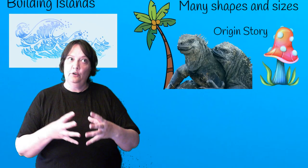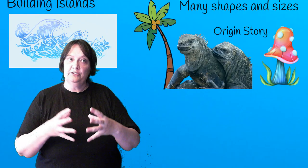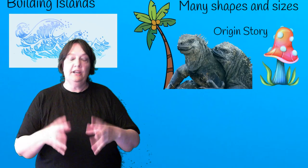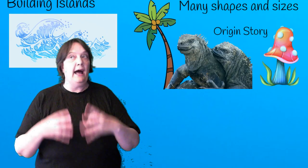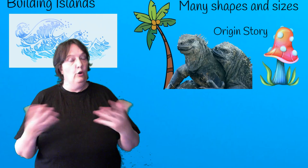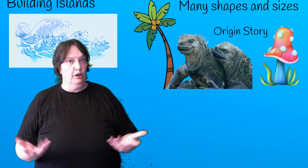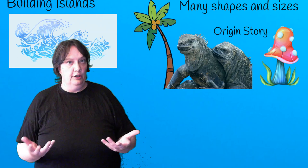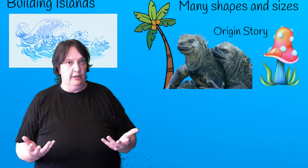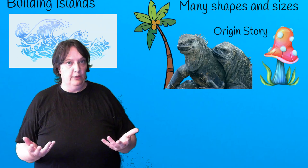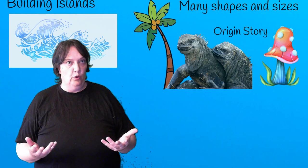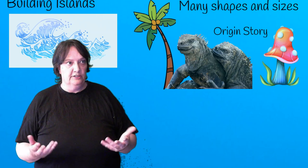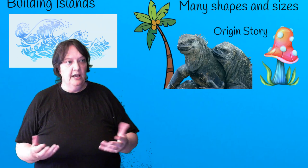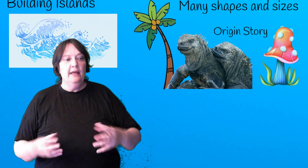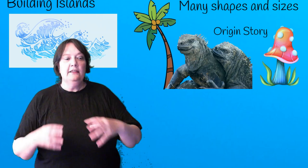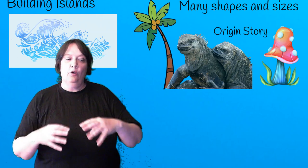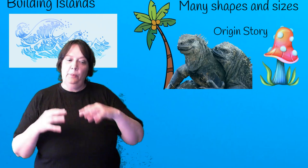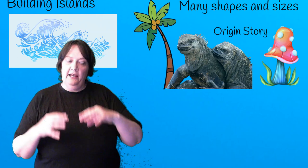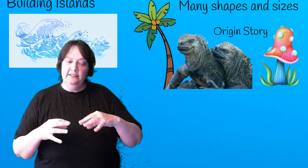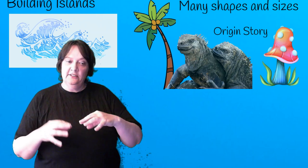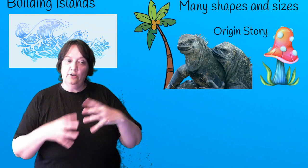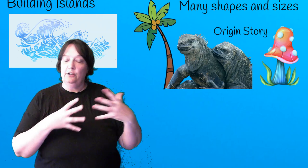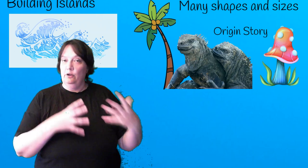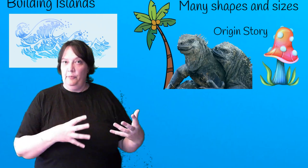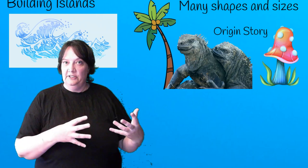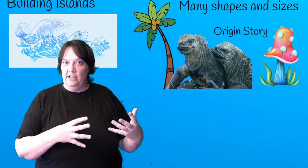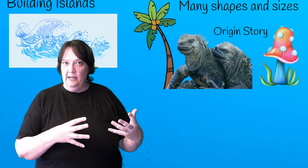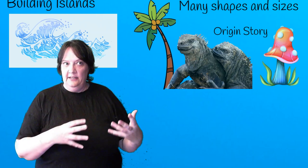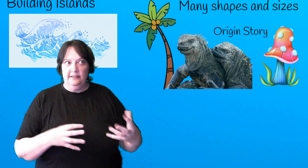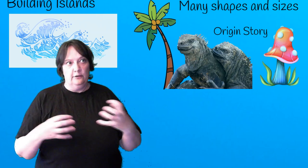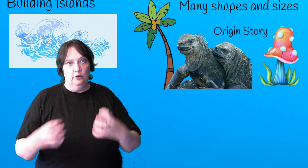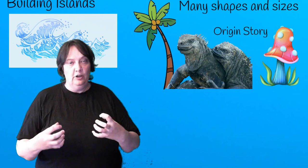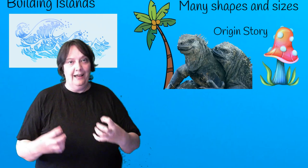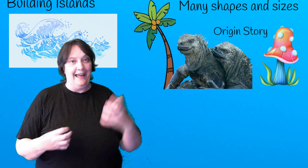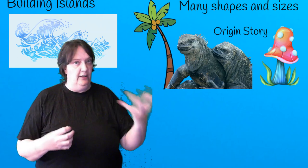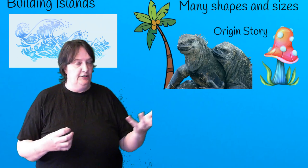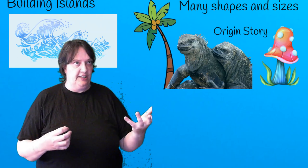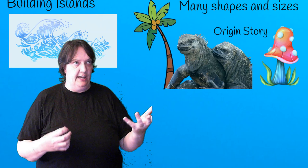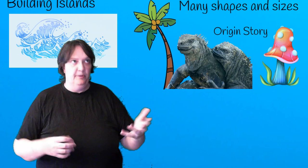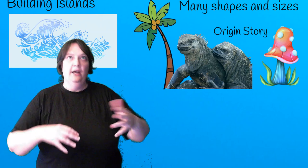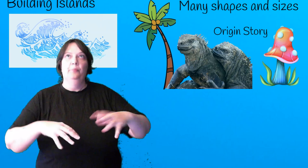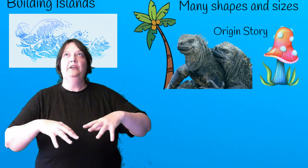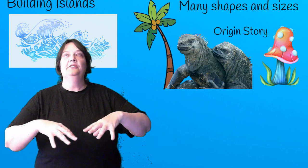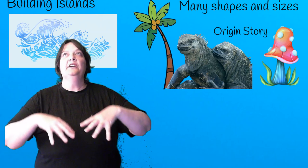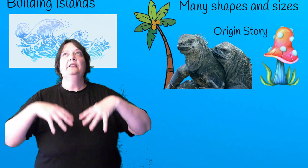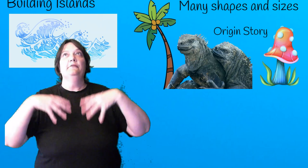consider how long ago that was. There are places on the Galapagos island that looked like a hellscape because the